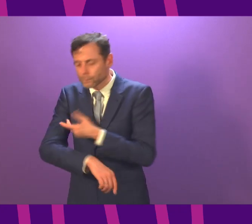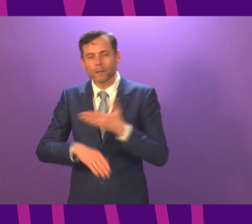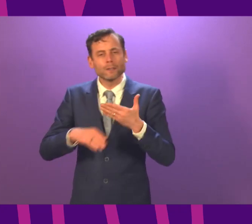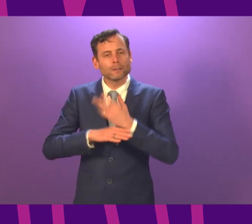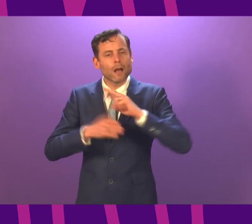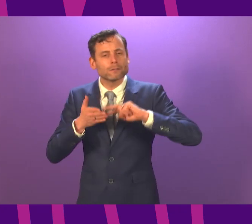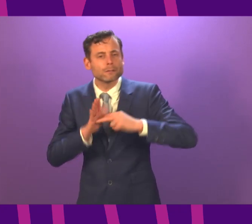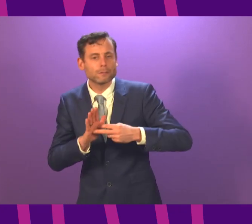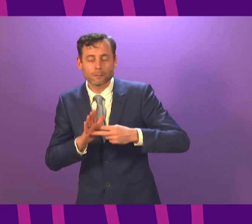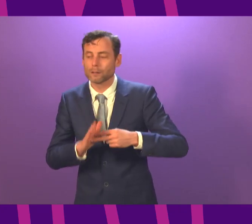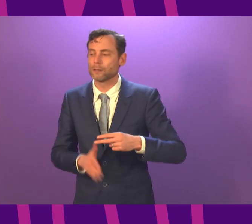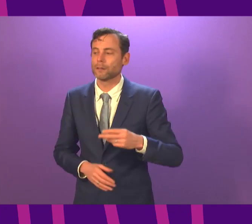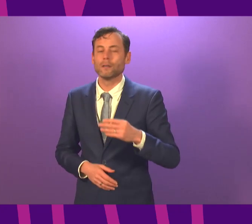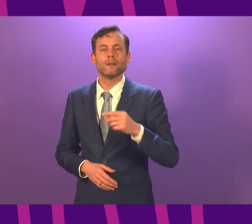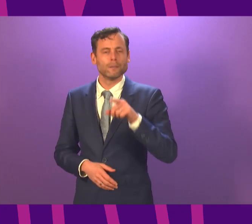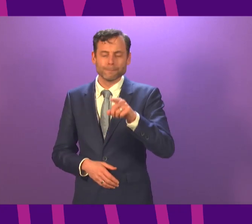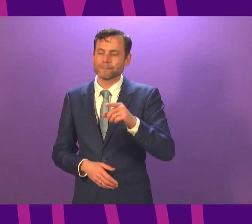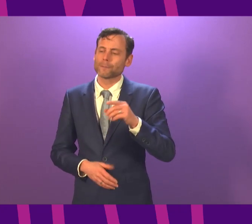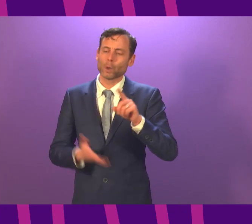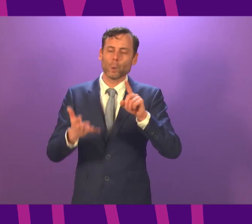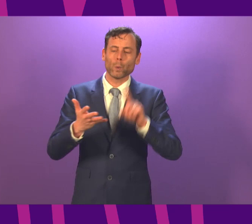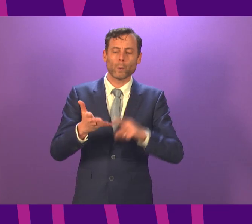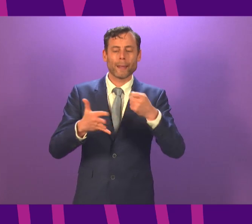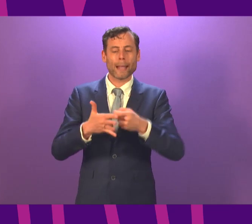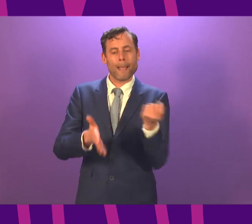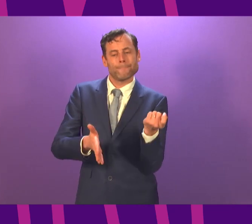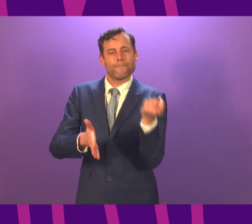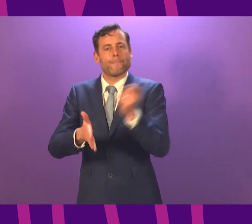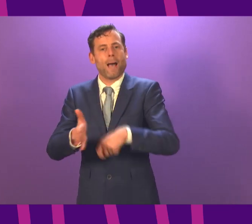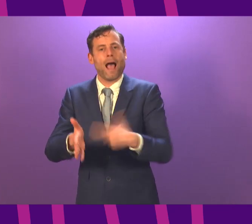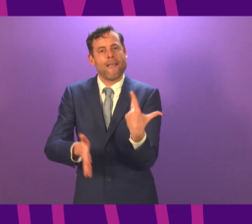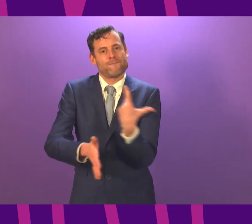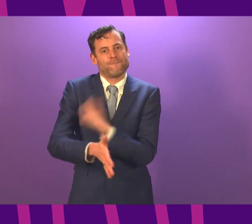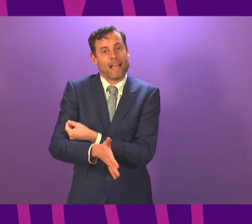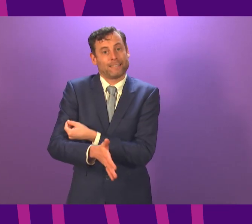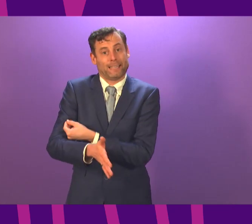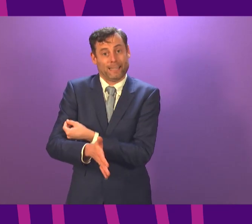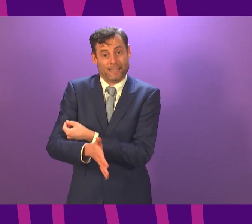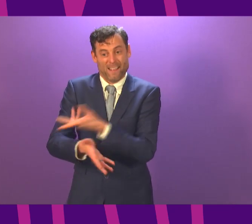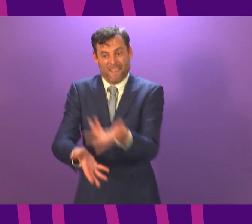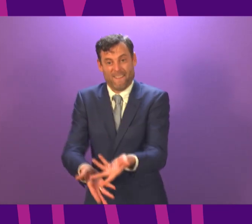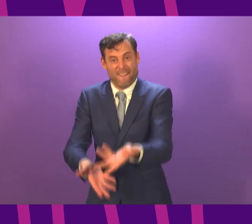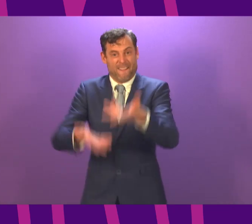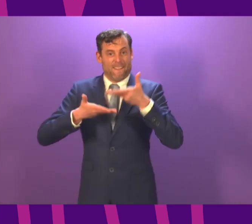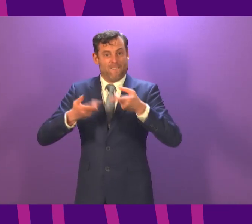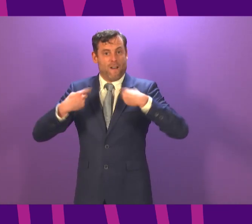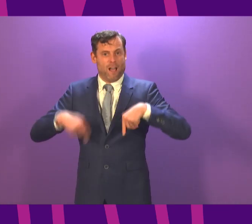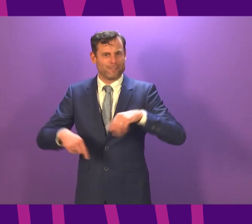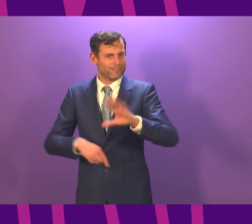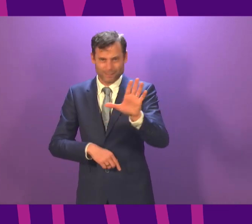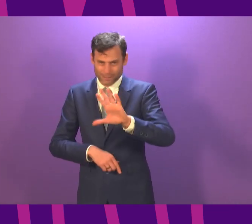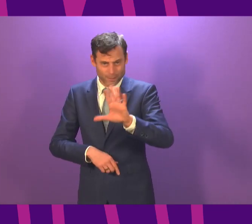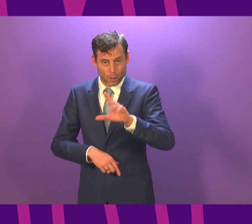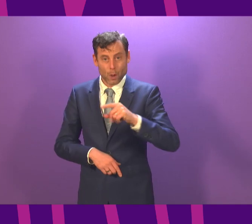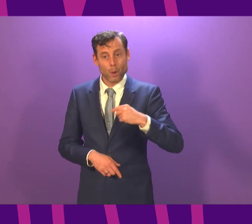the language of, the UK buying vaccines for us. That's about all four nations pooling our resources and our efforts